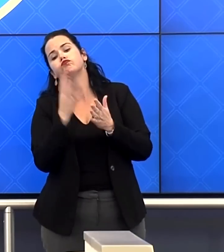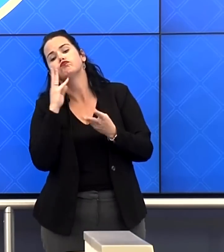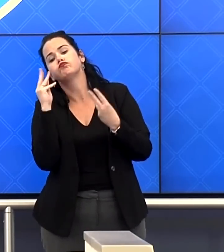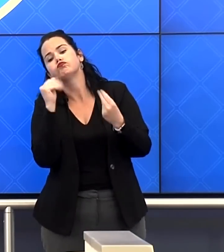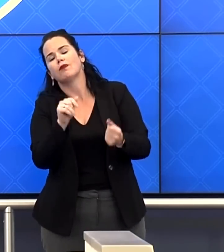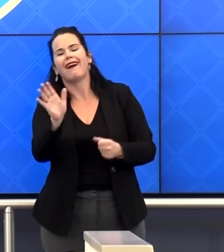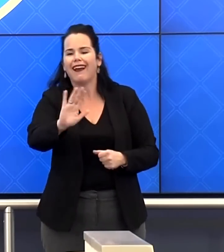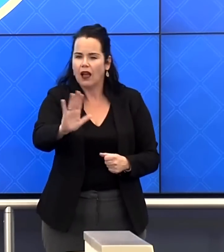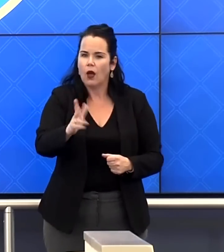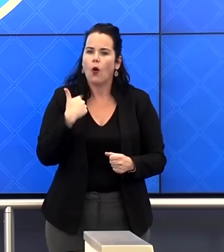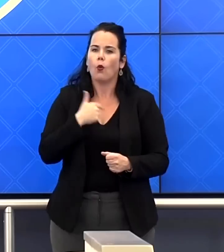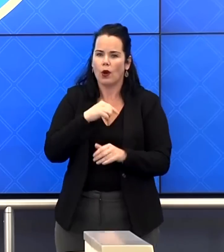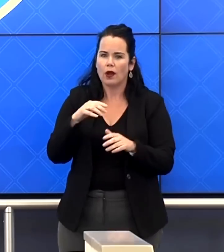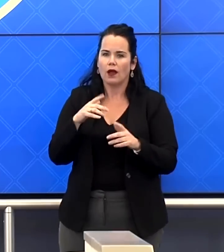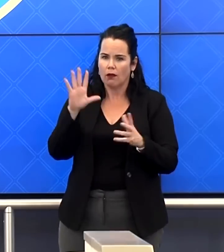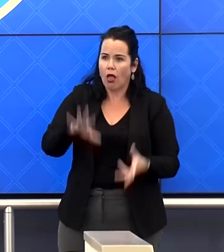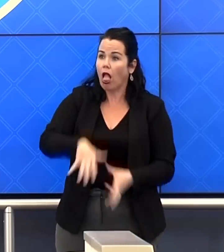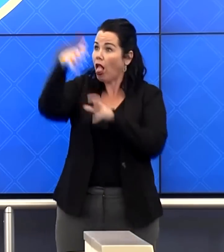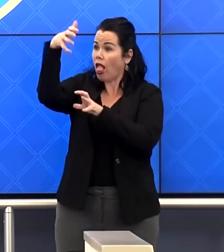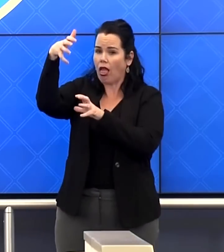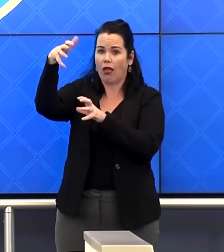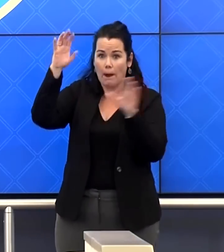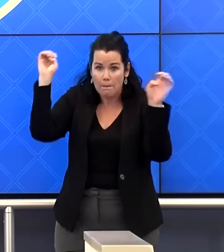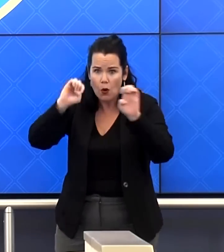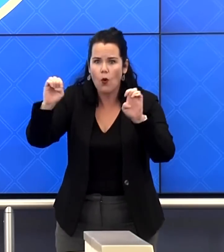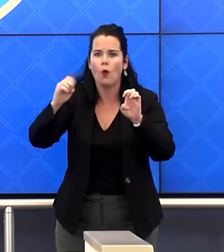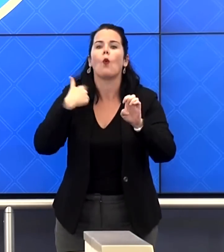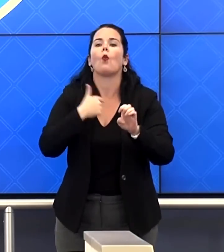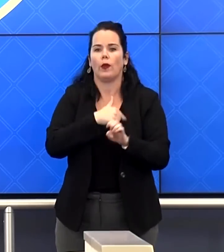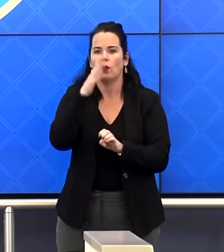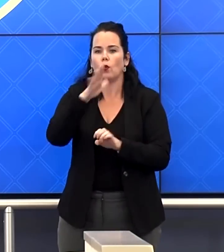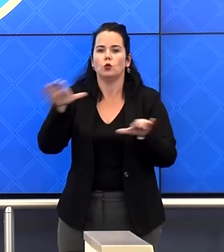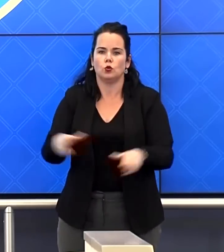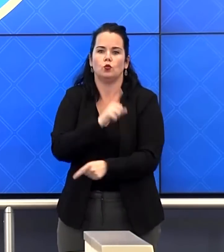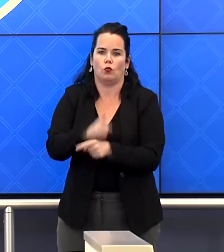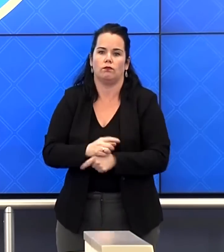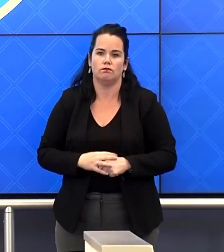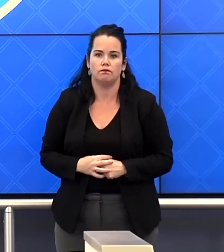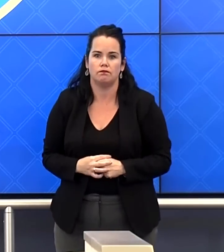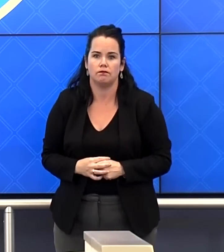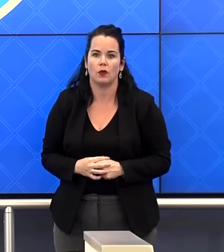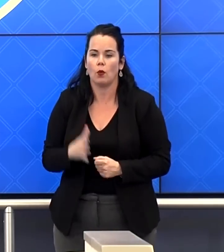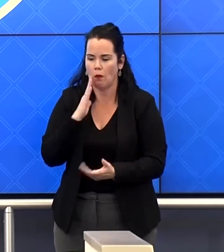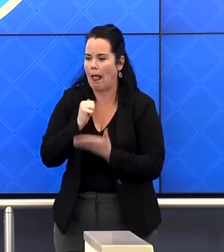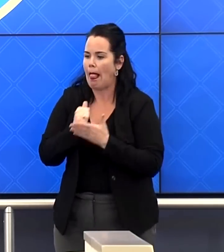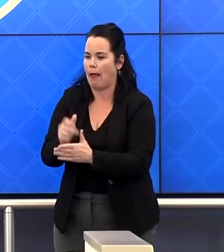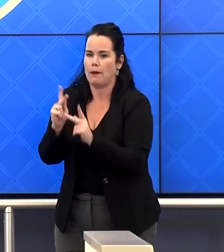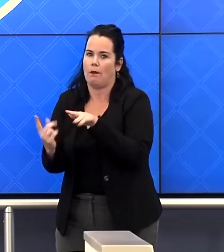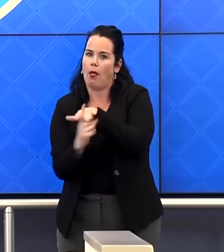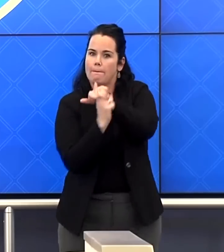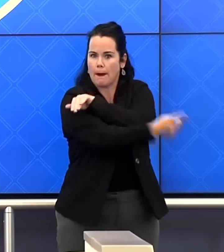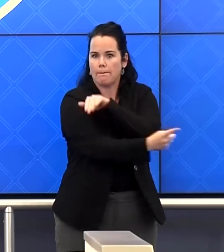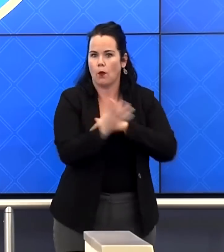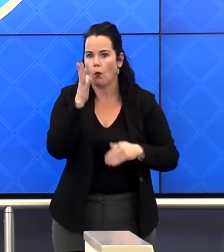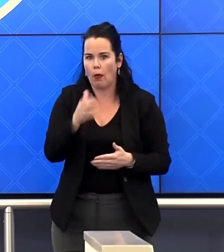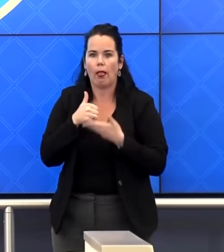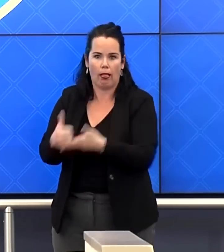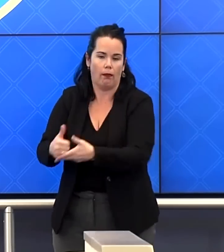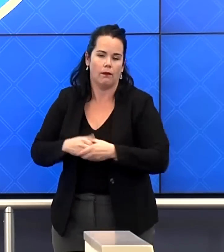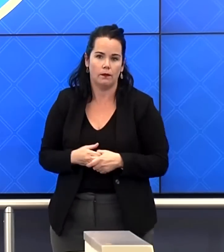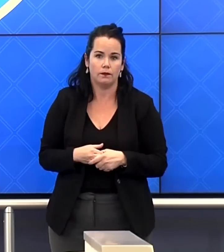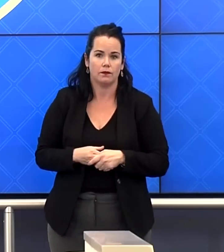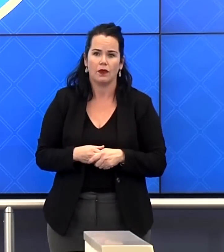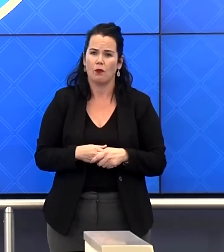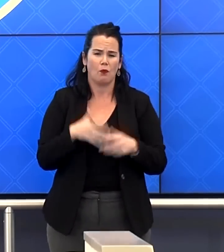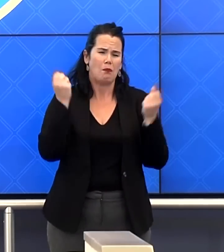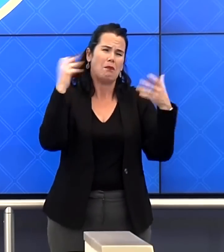to do the right thing in the midst of a crisis and we're going to help people get out. There's no doubt that all of the stressors that we